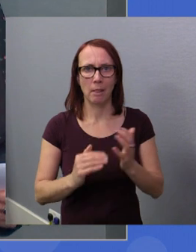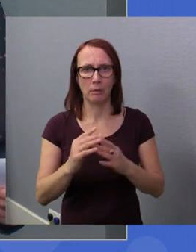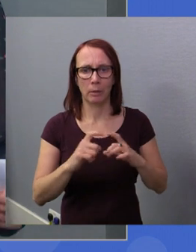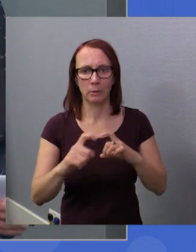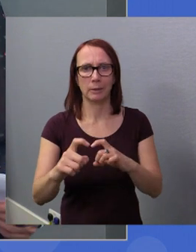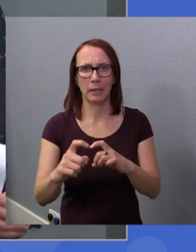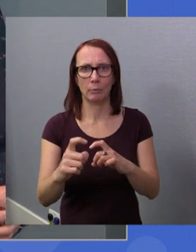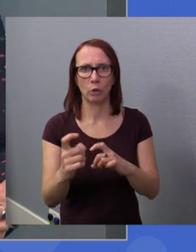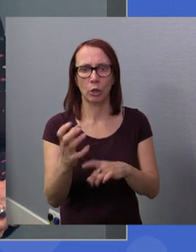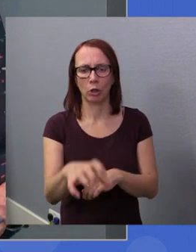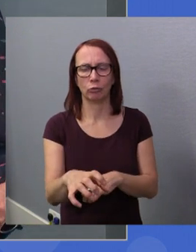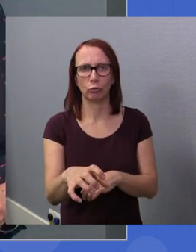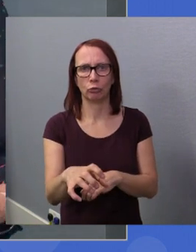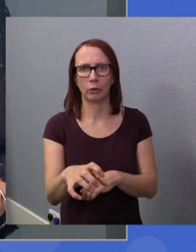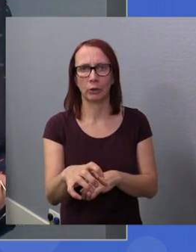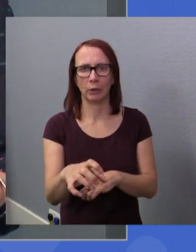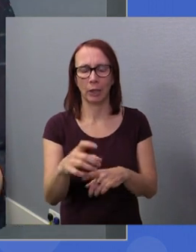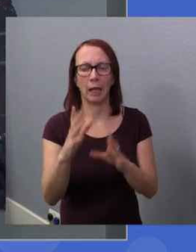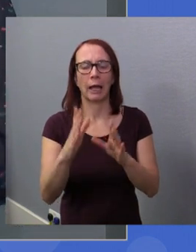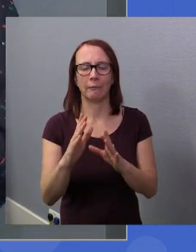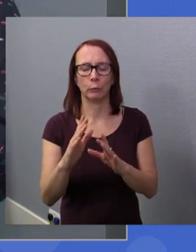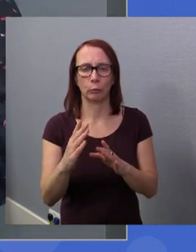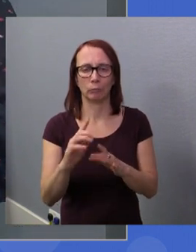without thinking seriously about tax.